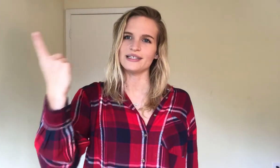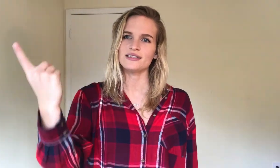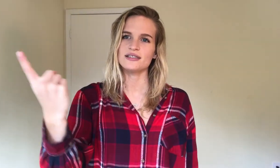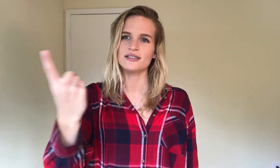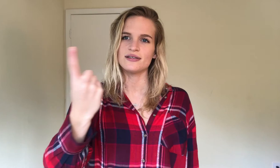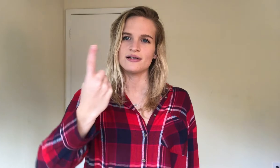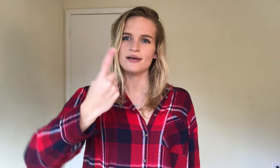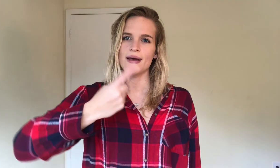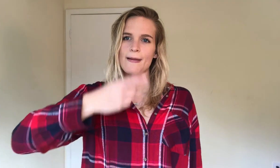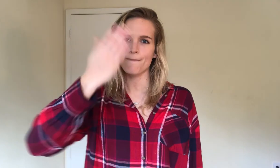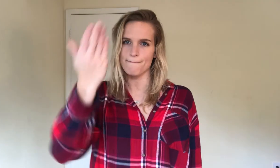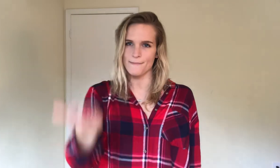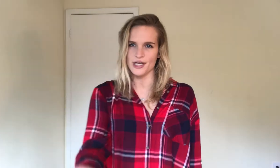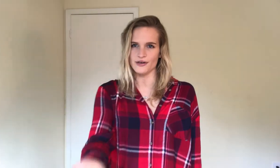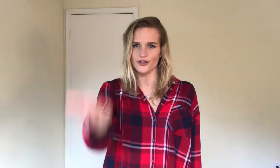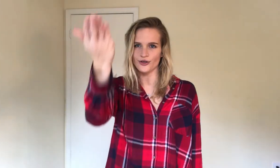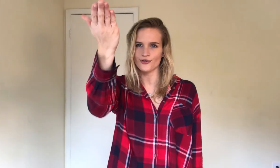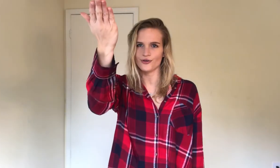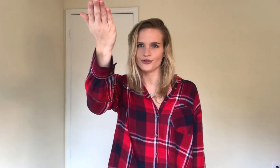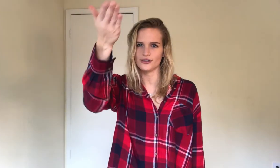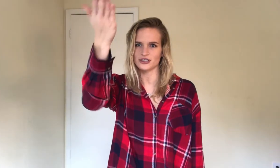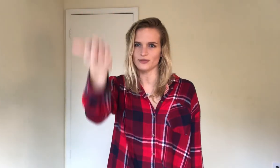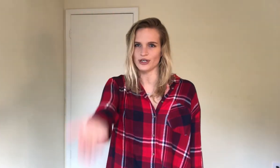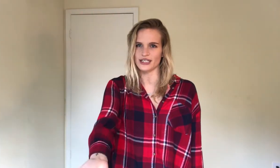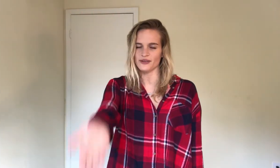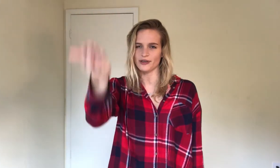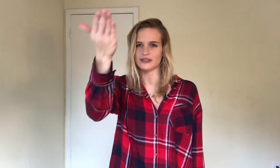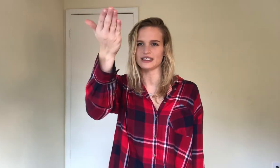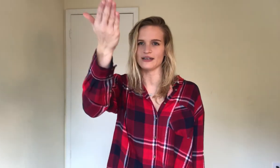been you. Just point at the person.